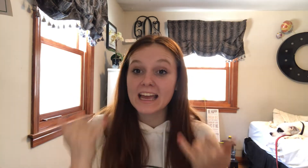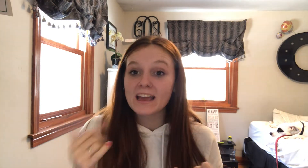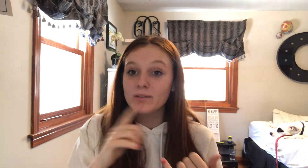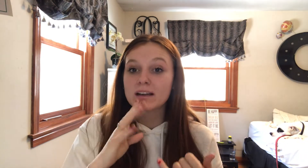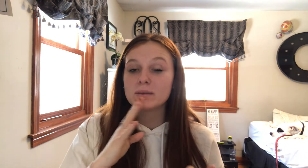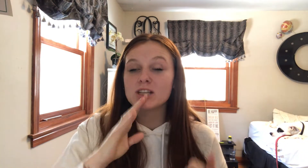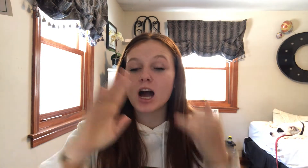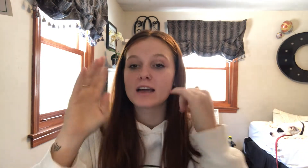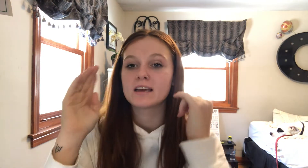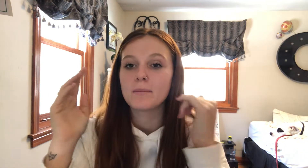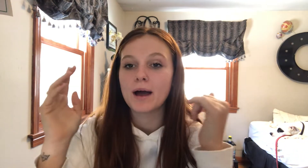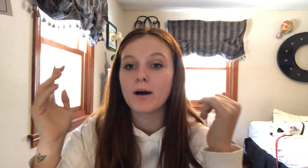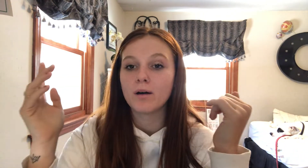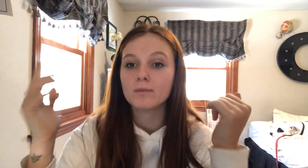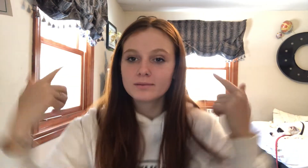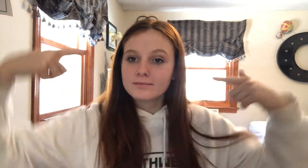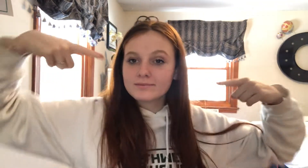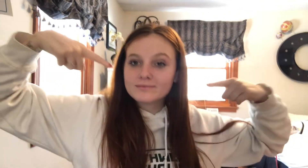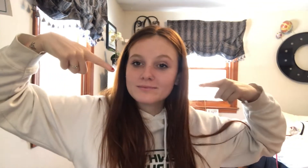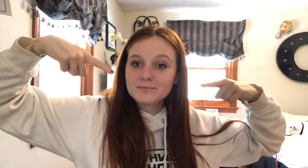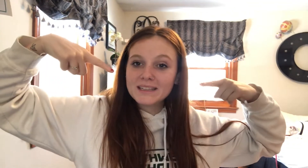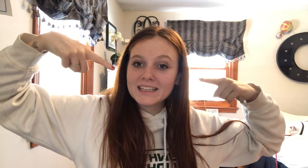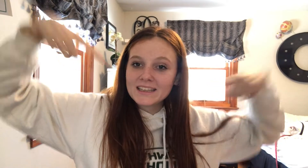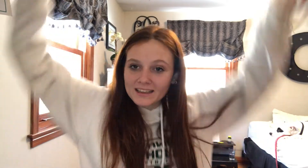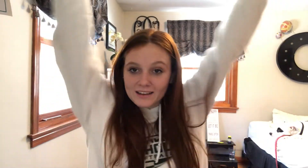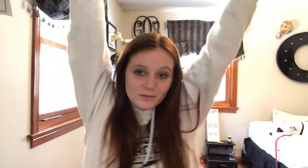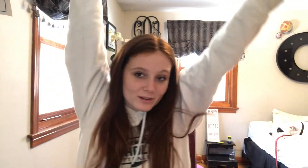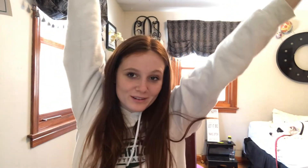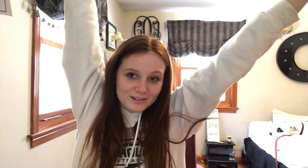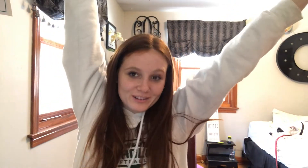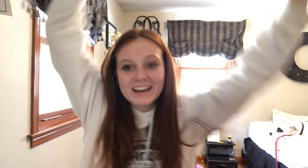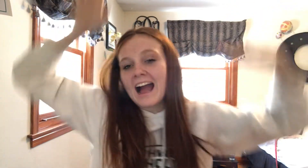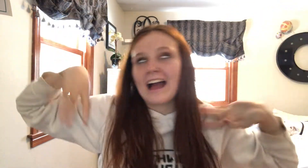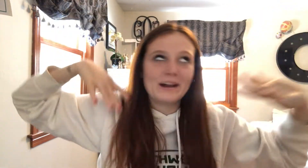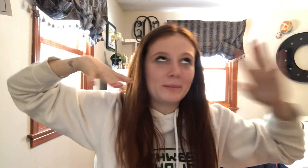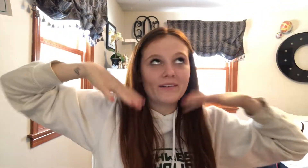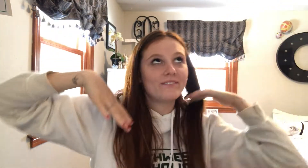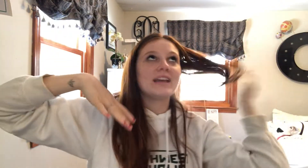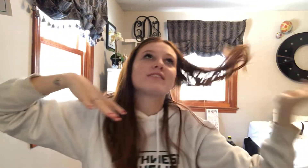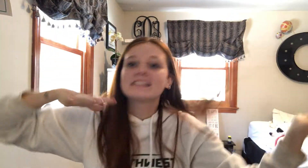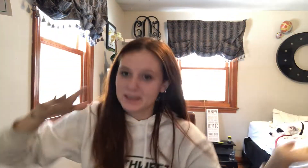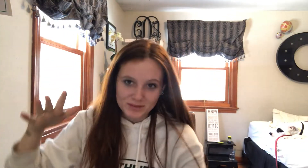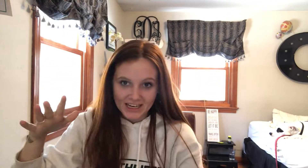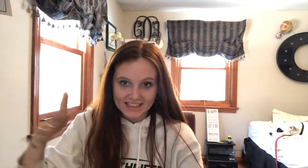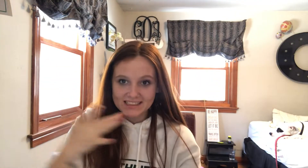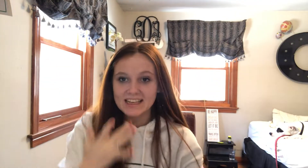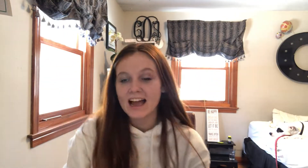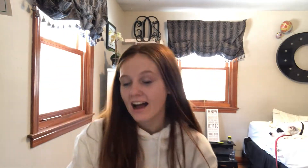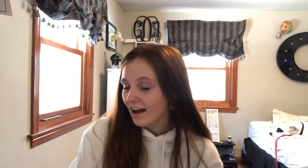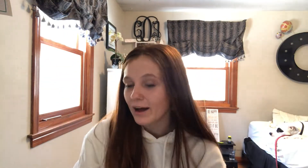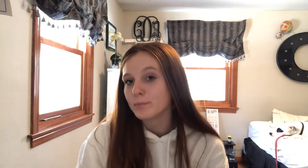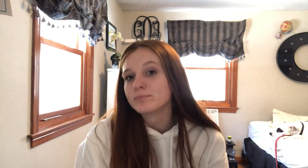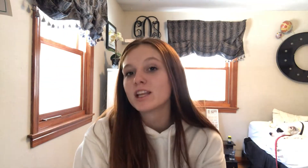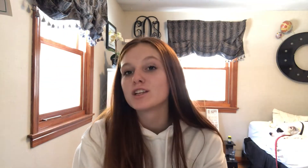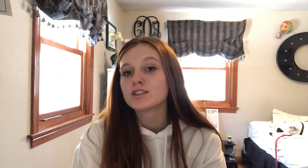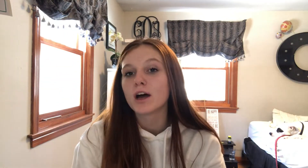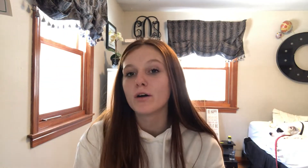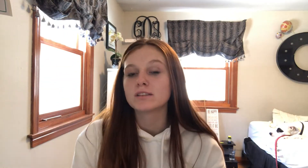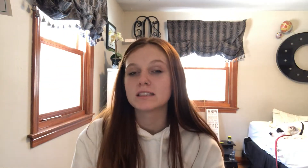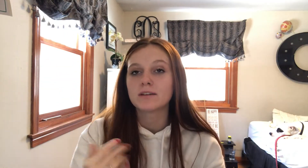we're going to be talking about me and all my favorite subjects. So today we're